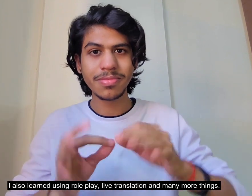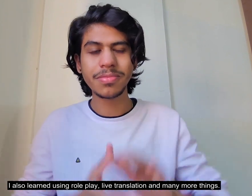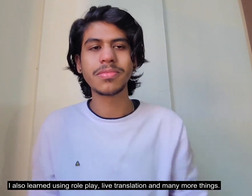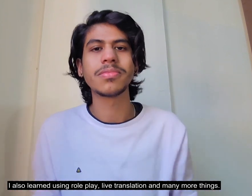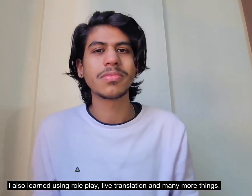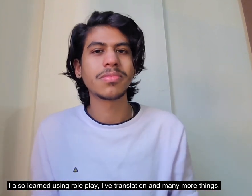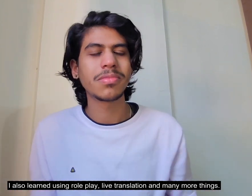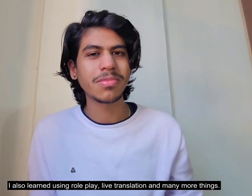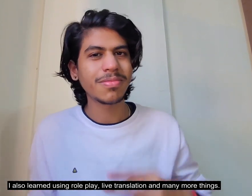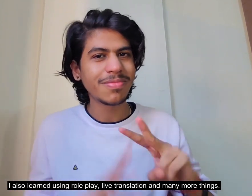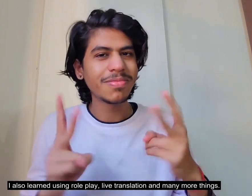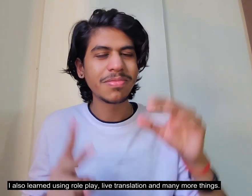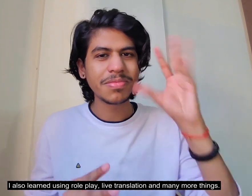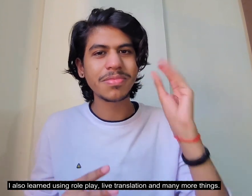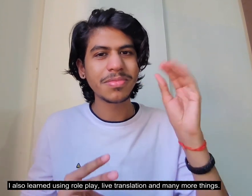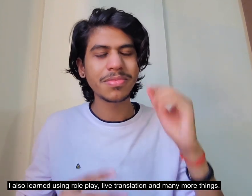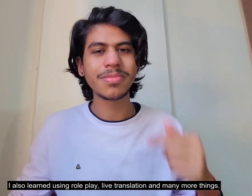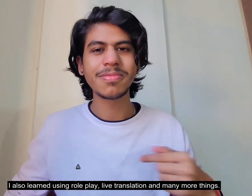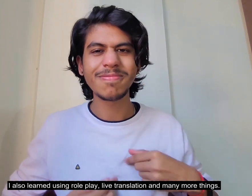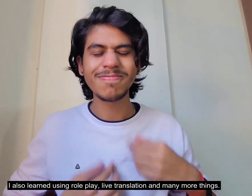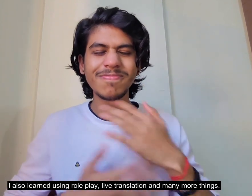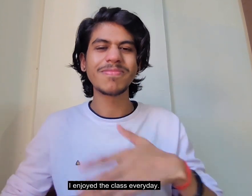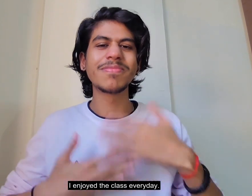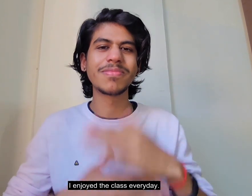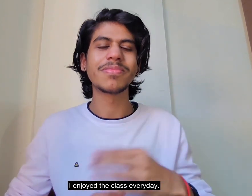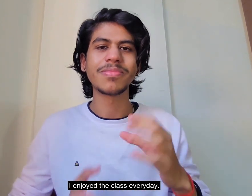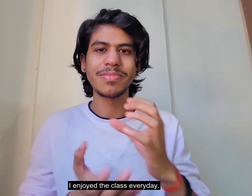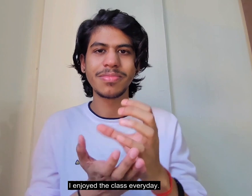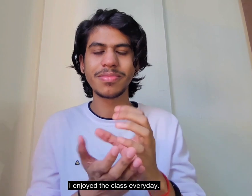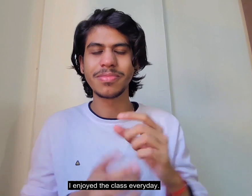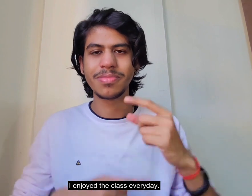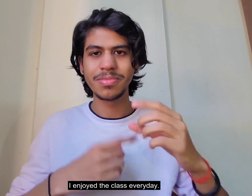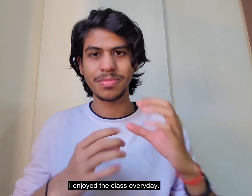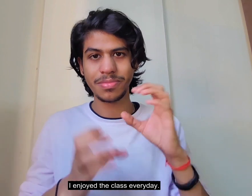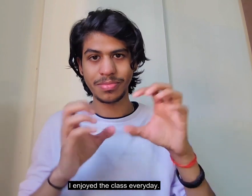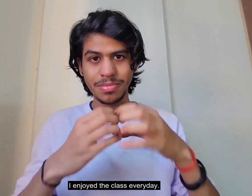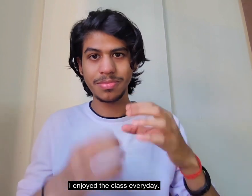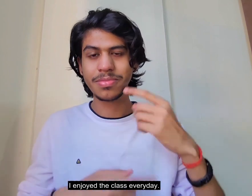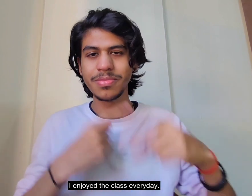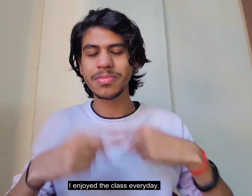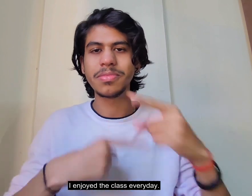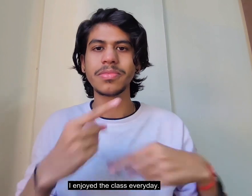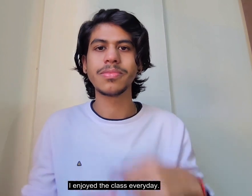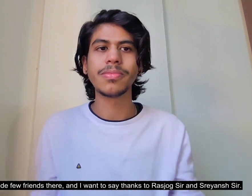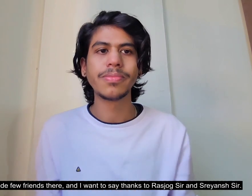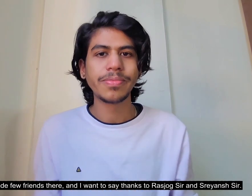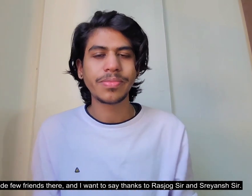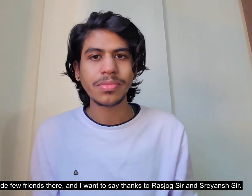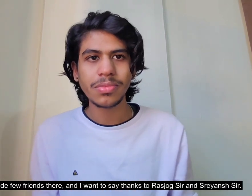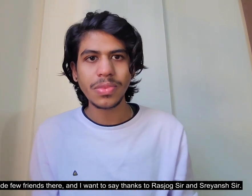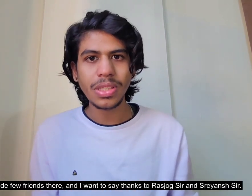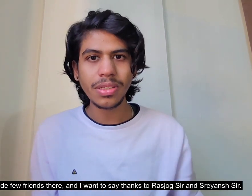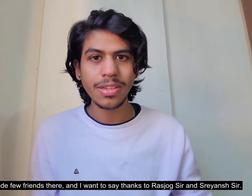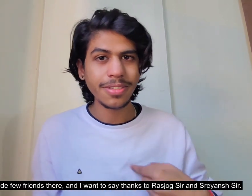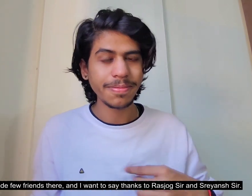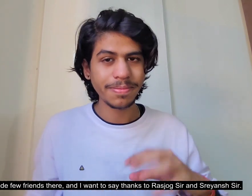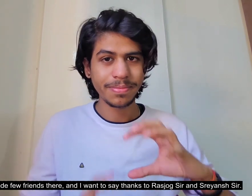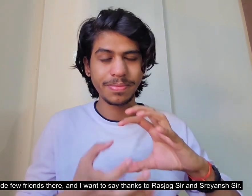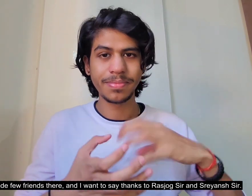and many more things. I enjoyed the class everyday. I made